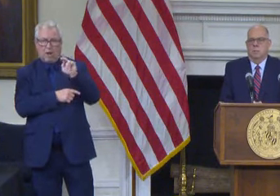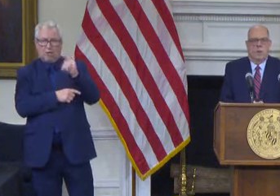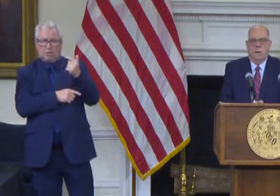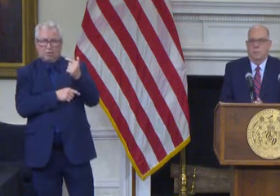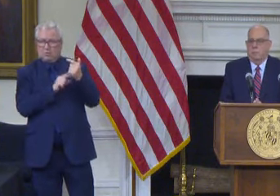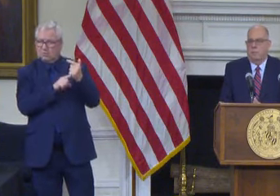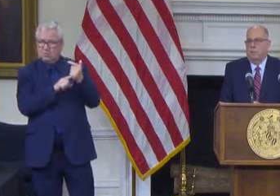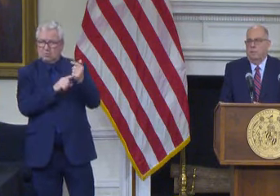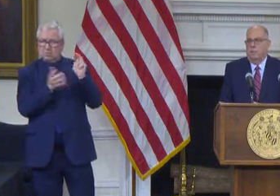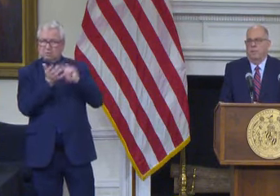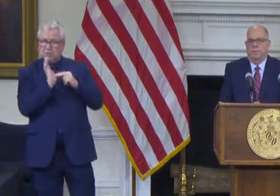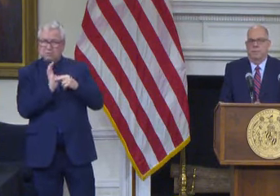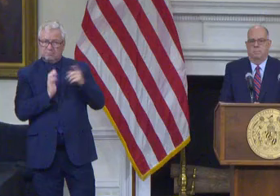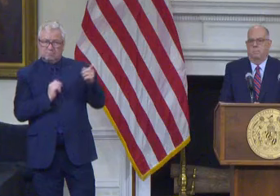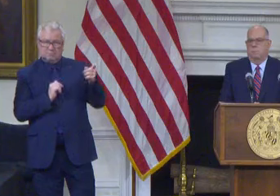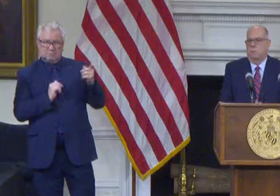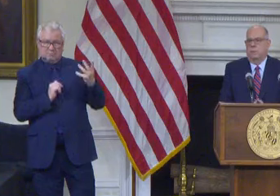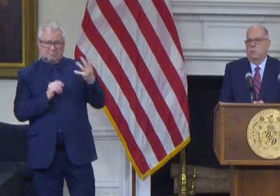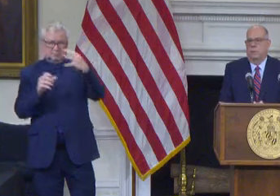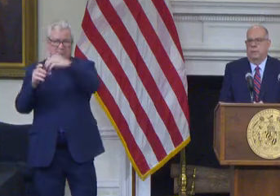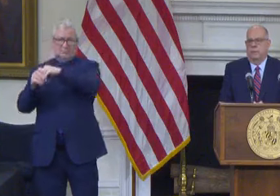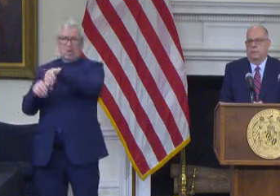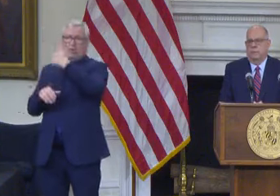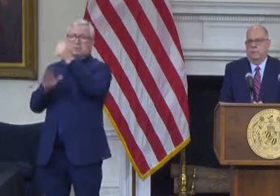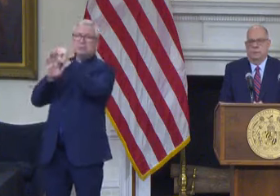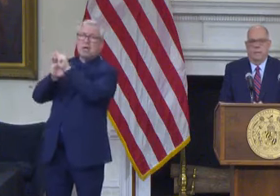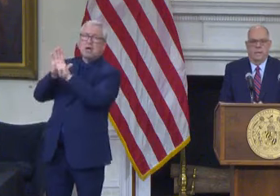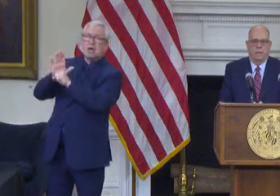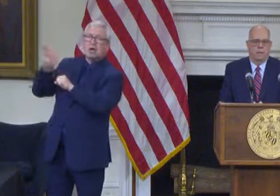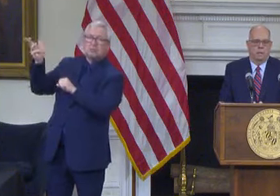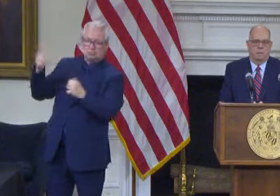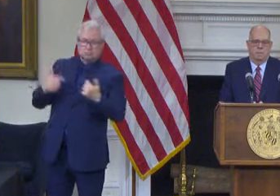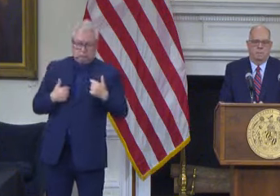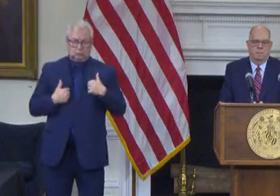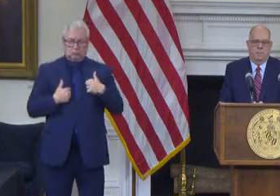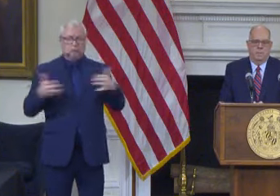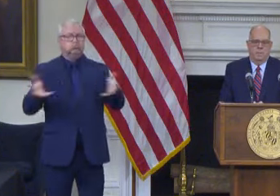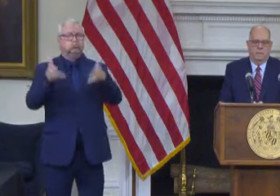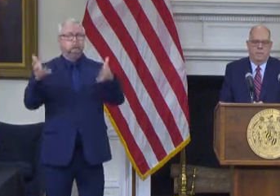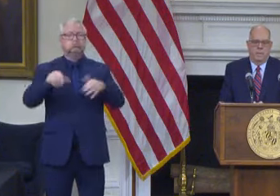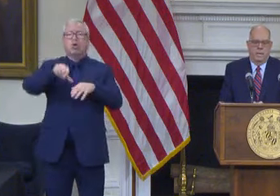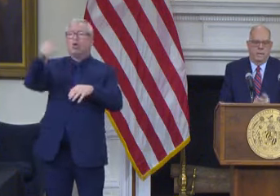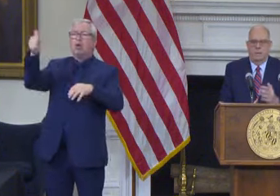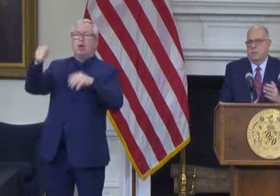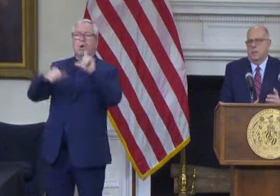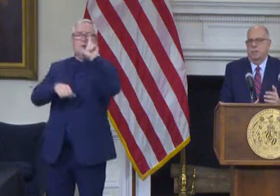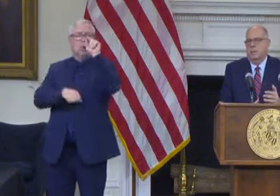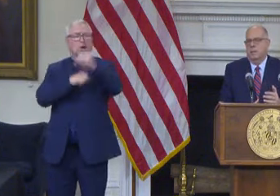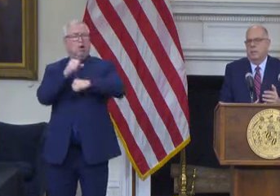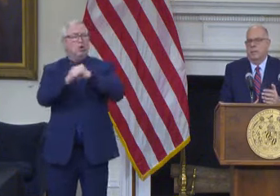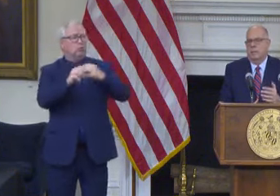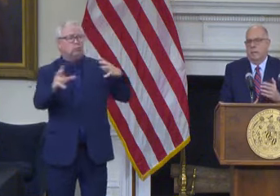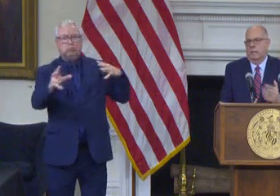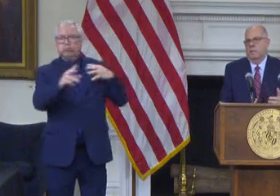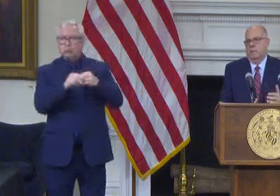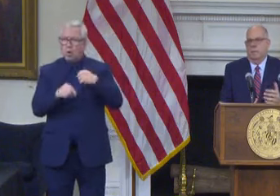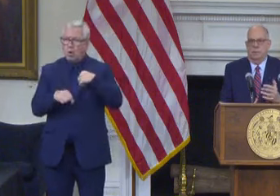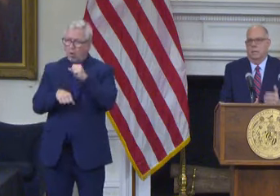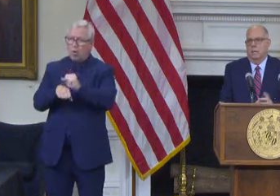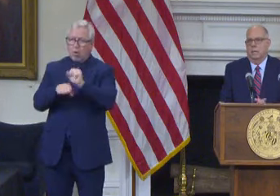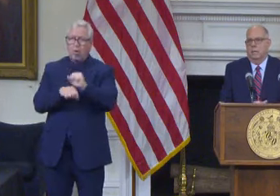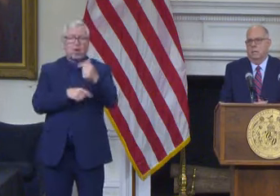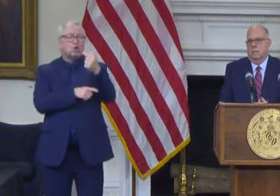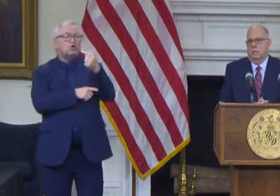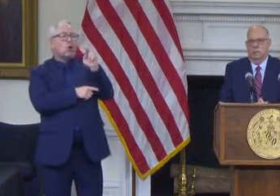well I've been pushing for that for more than 20 years uh and look uh I think gerrymandering is a cancer